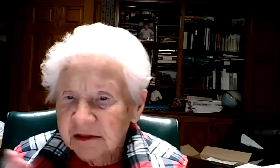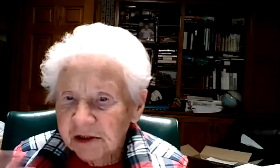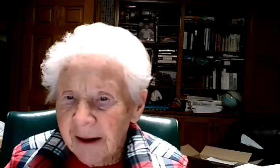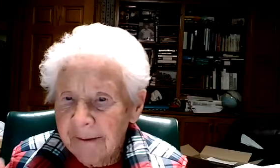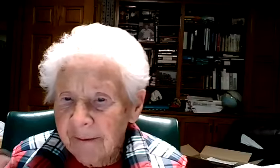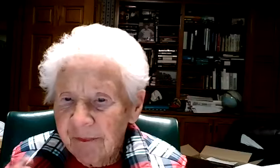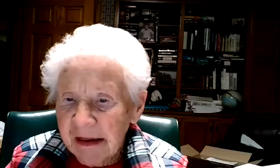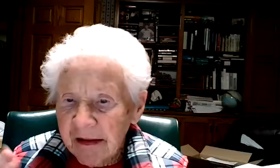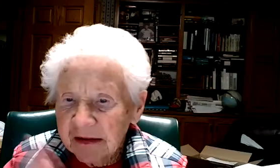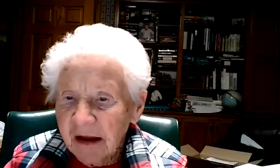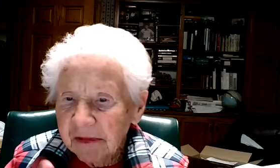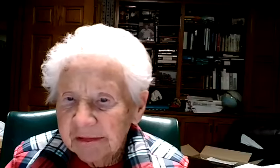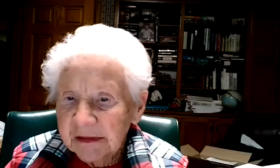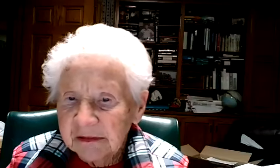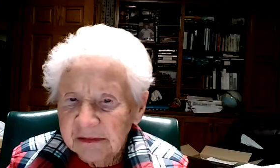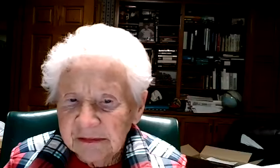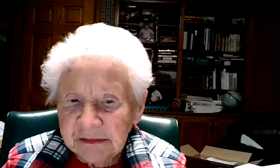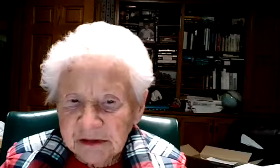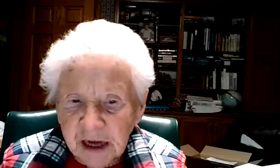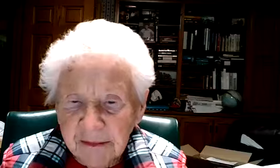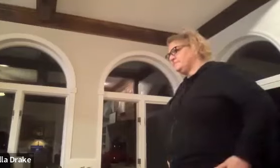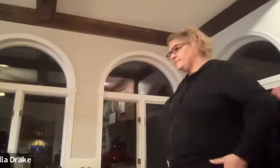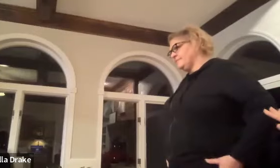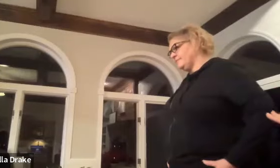yeah stop leave it alone